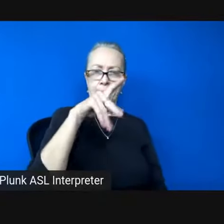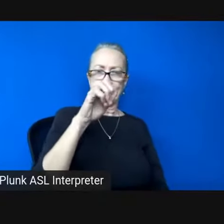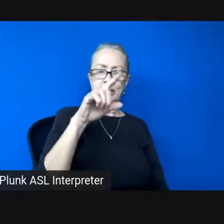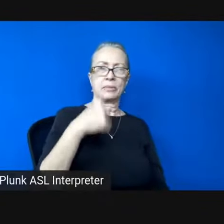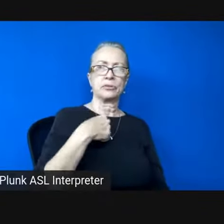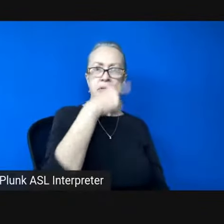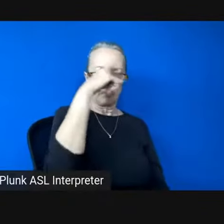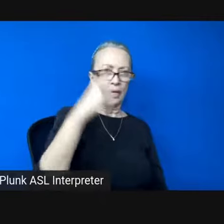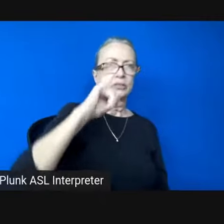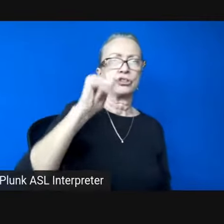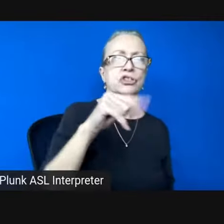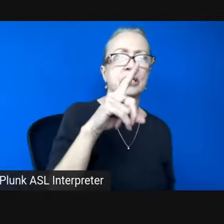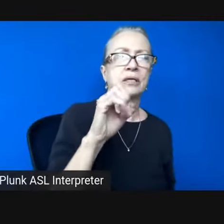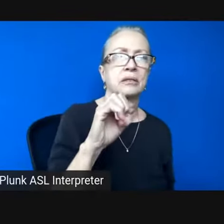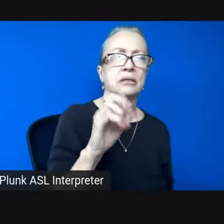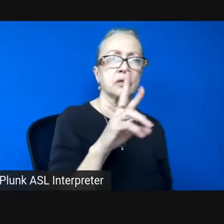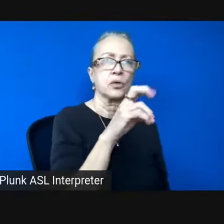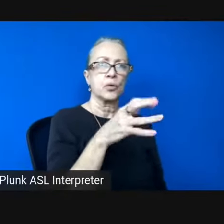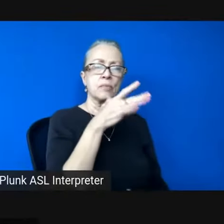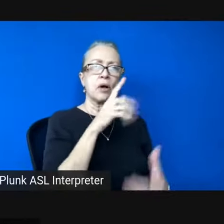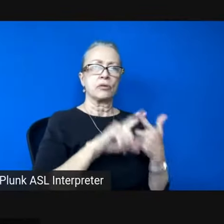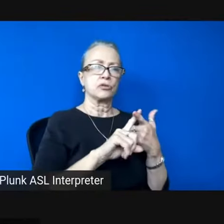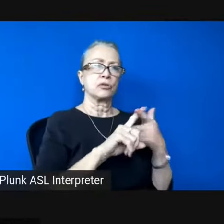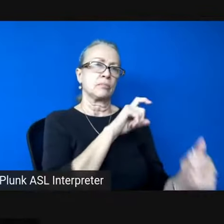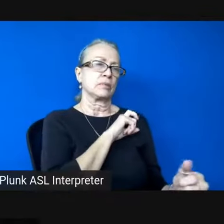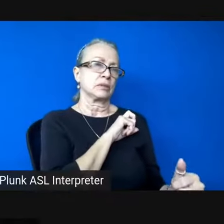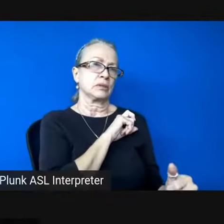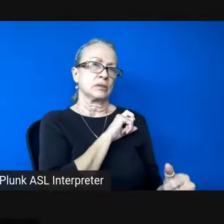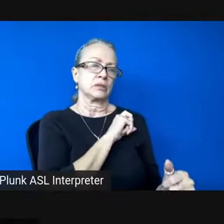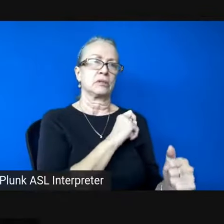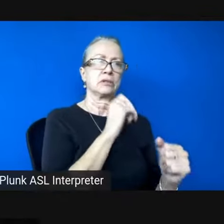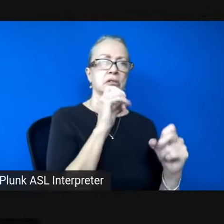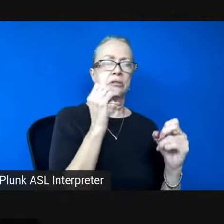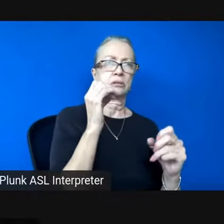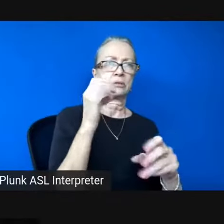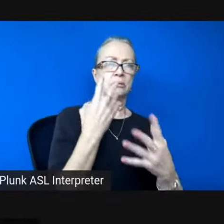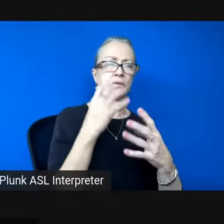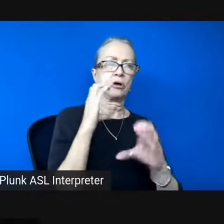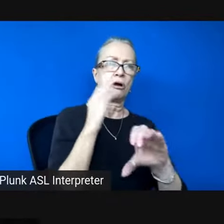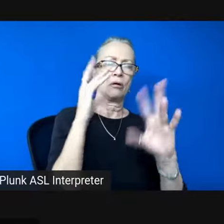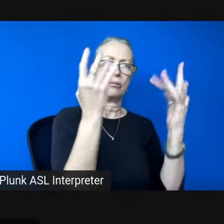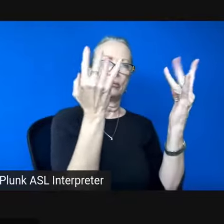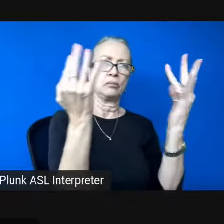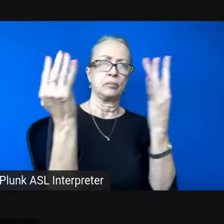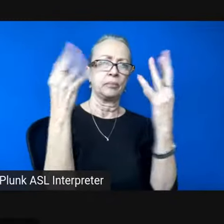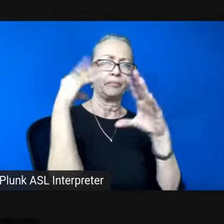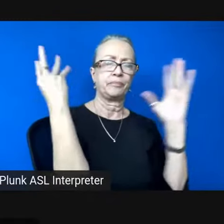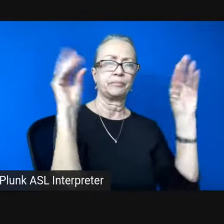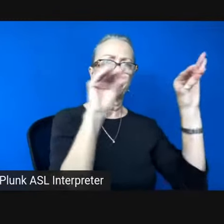remothered me to the squad car blaze loot and shard my siblings now witch kill